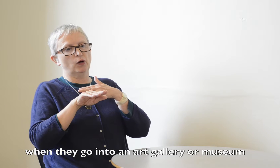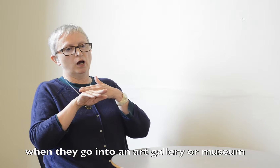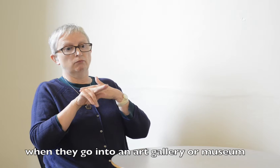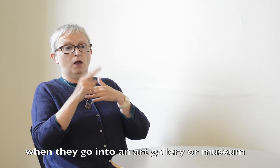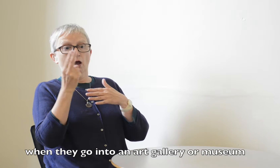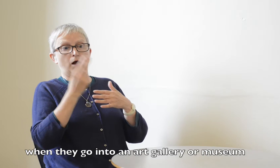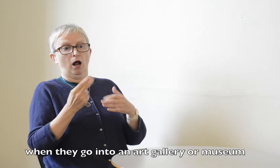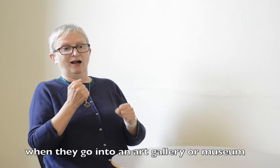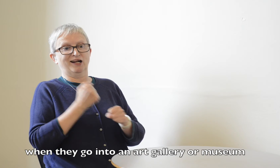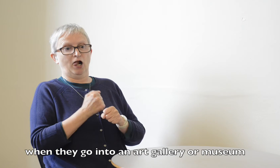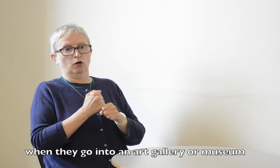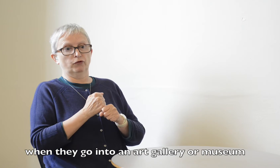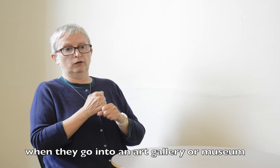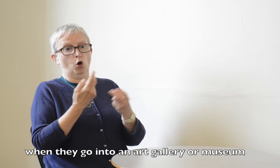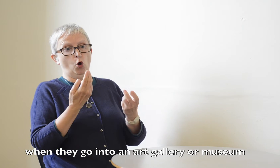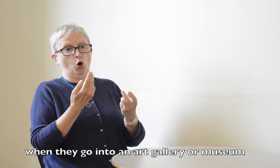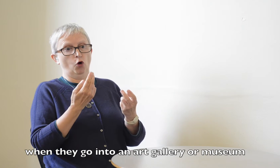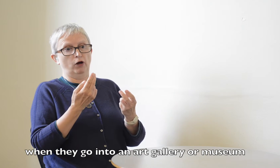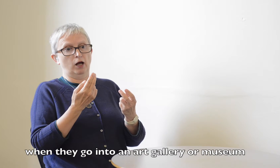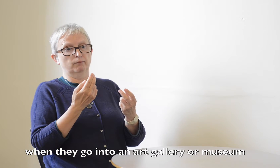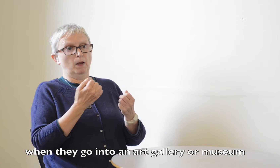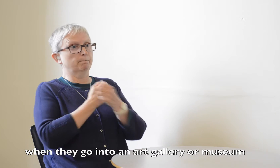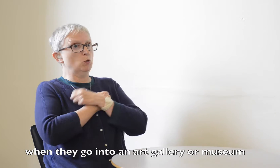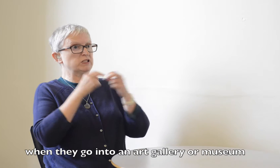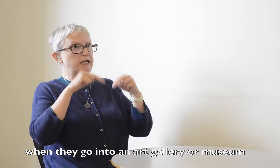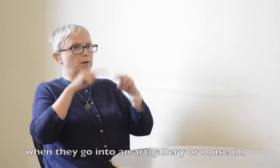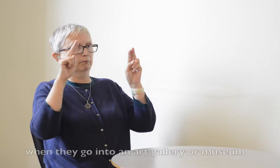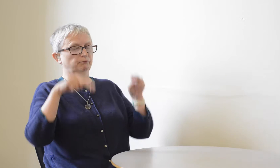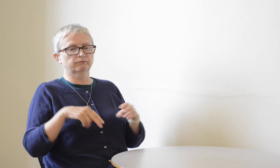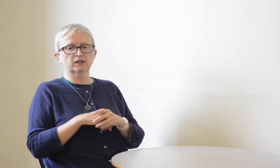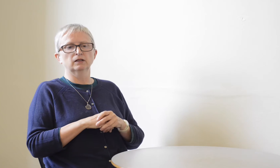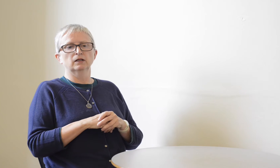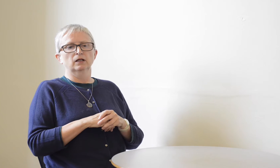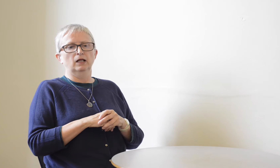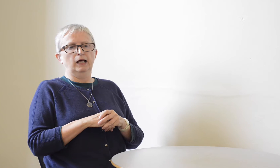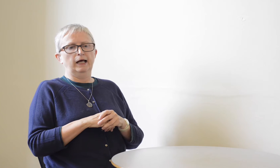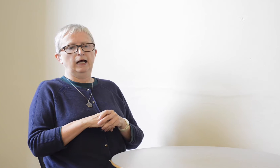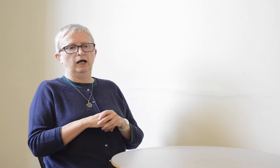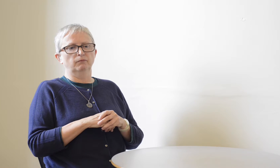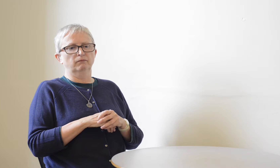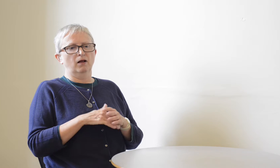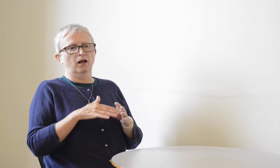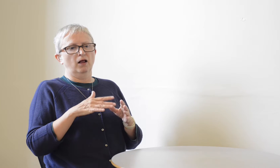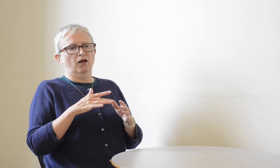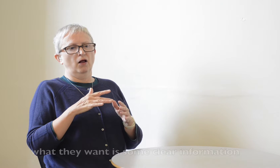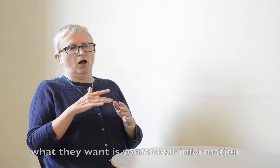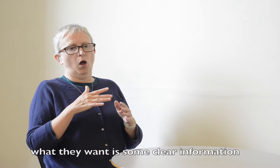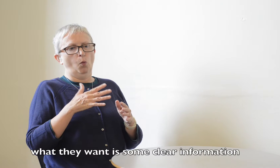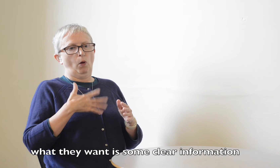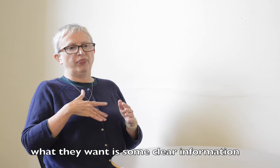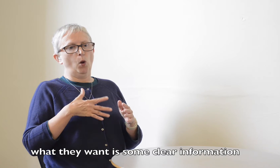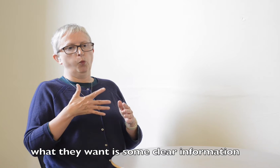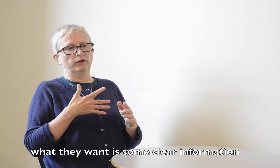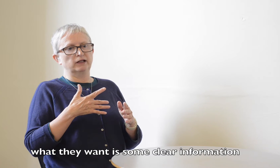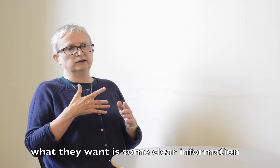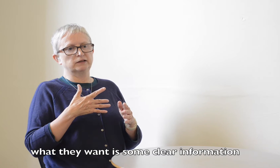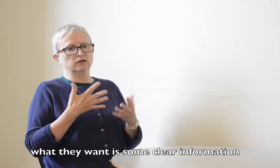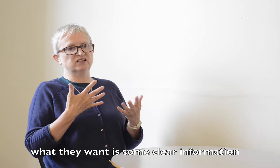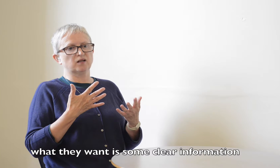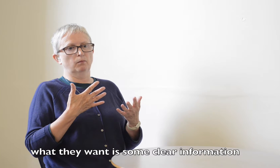an art school or a museum, so it's what they want, I think it's the